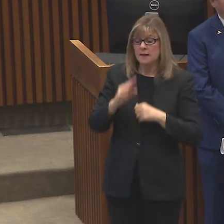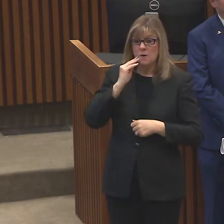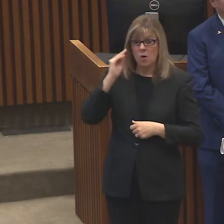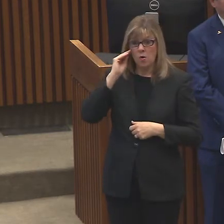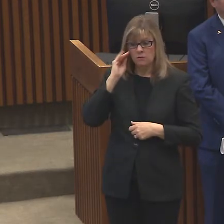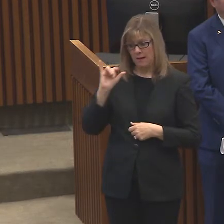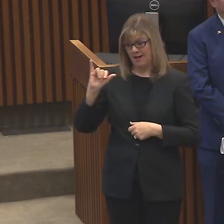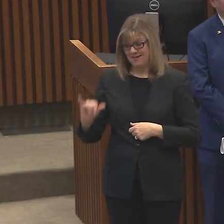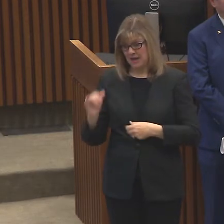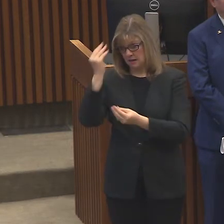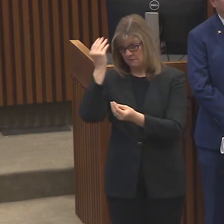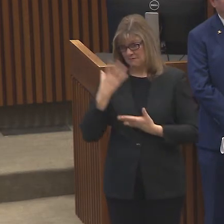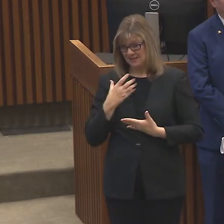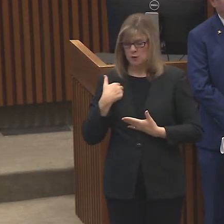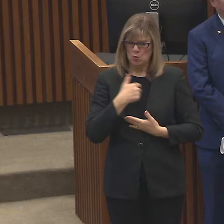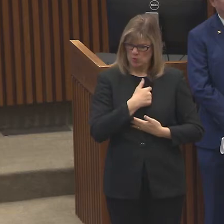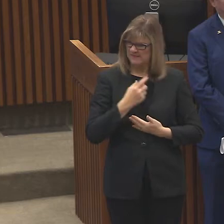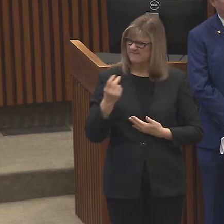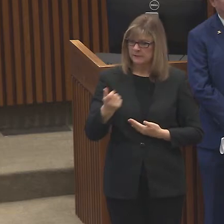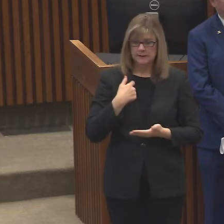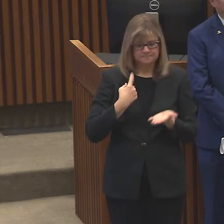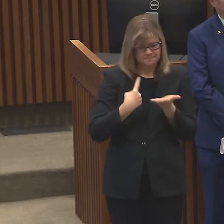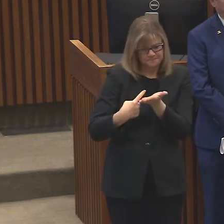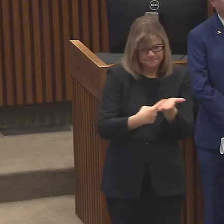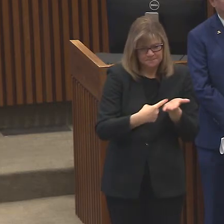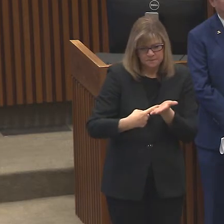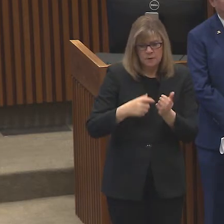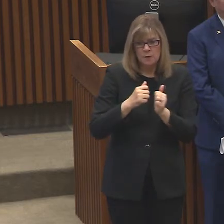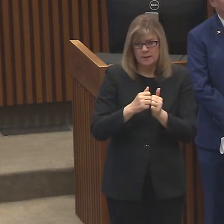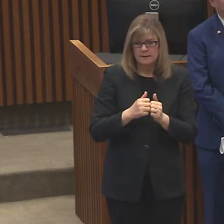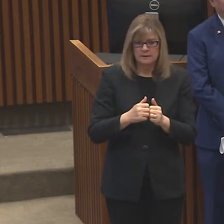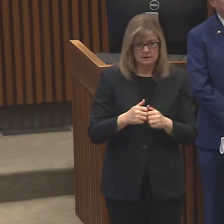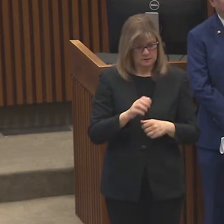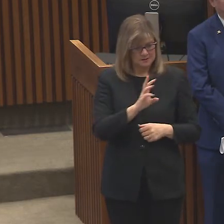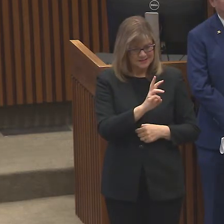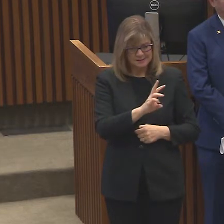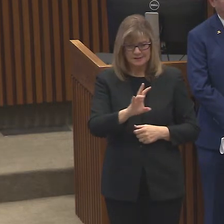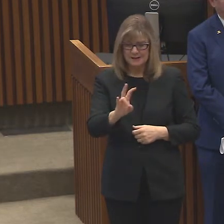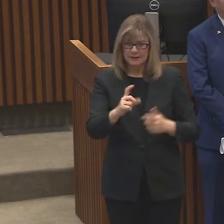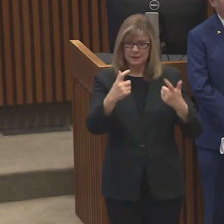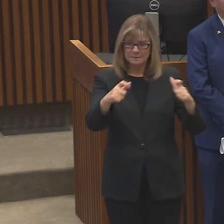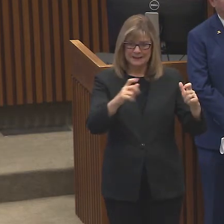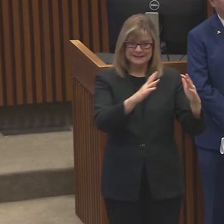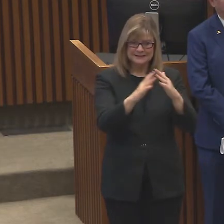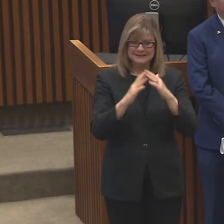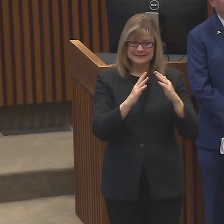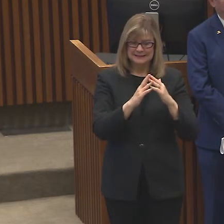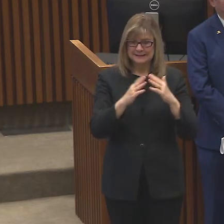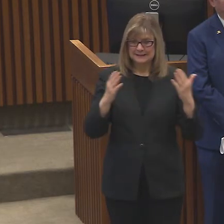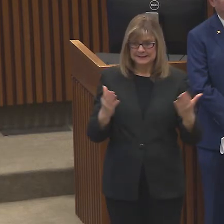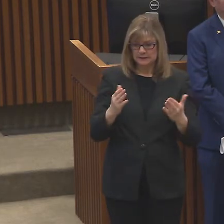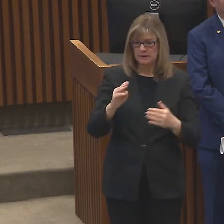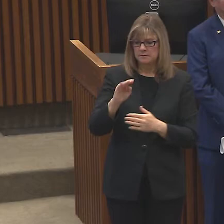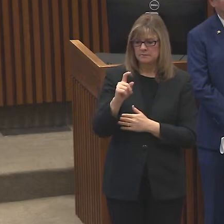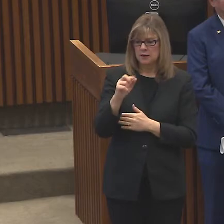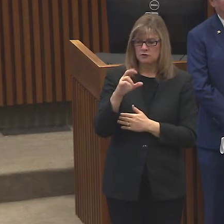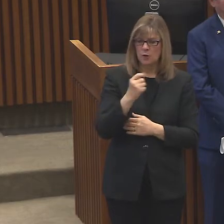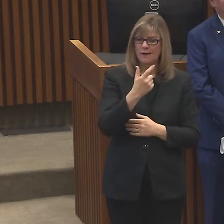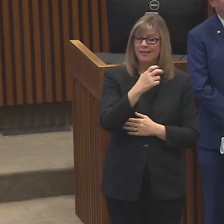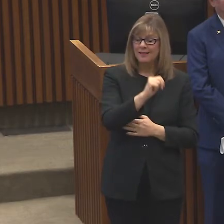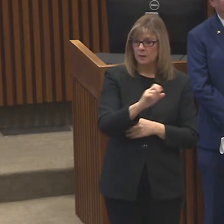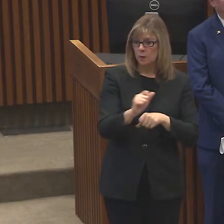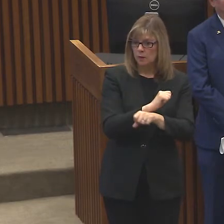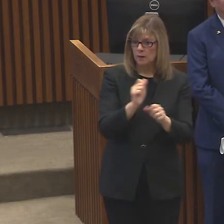that message. We immediately began working with the six, seven big cities, the big metro areas. Glenn was working with the county